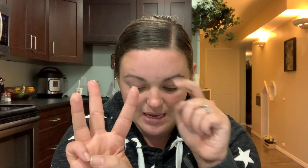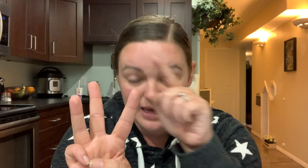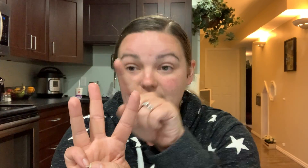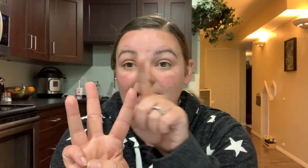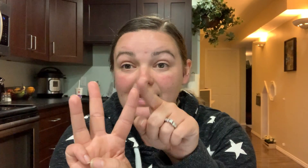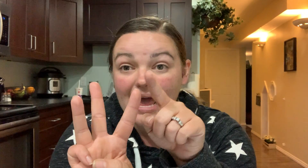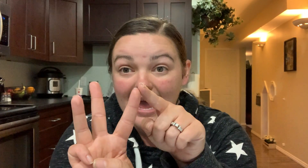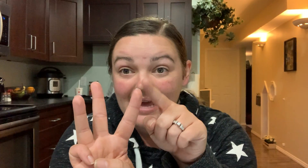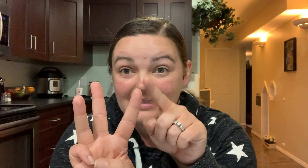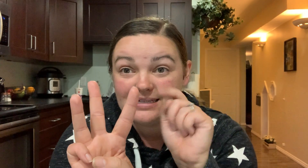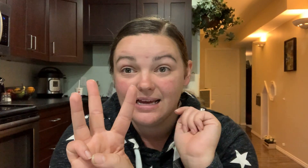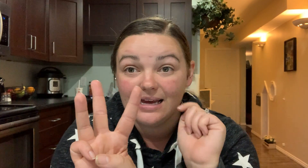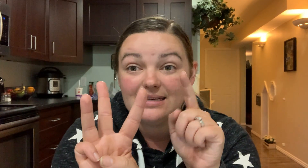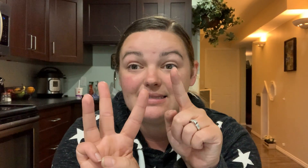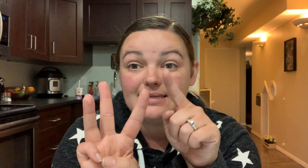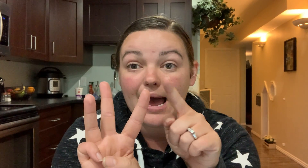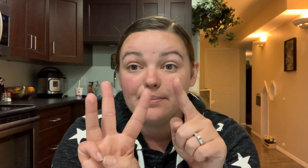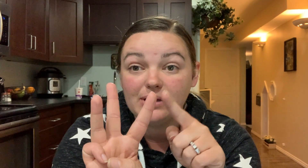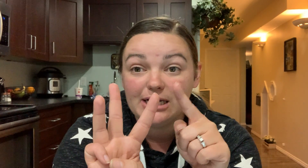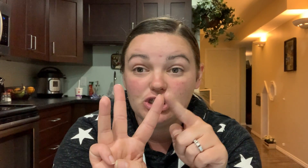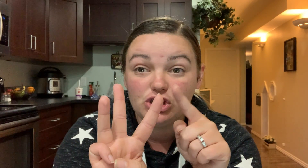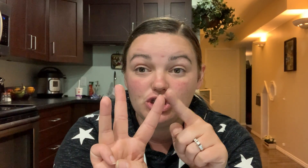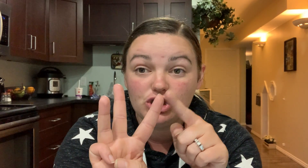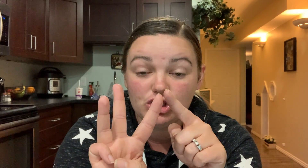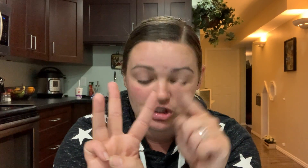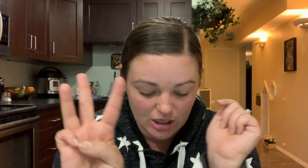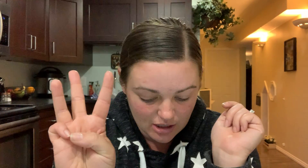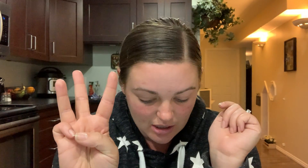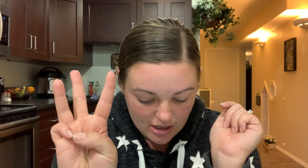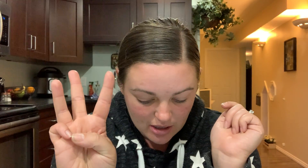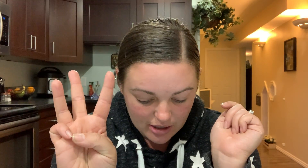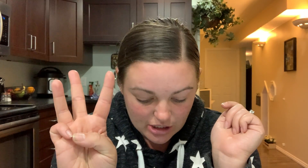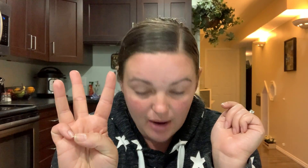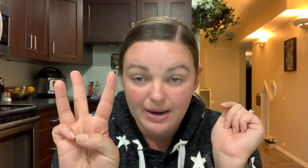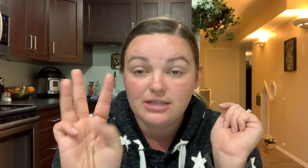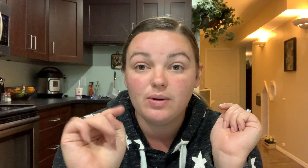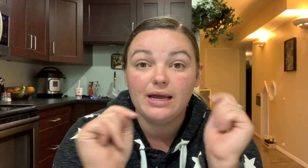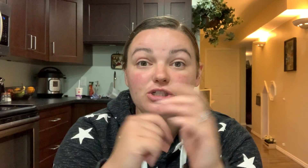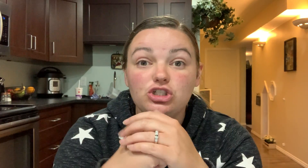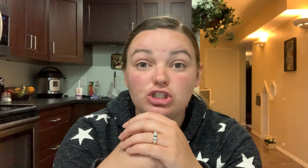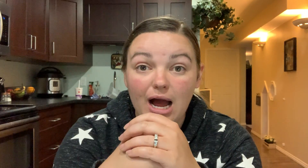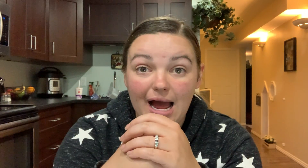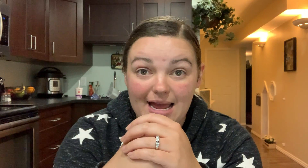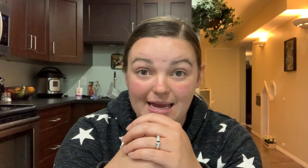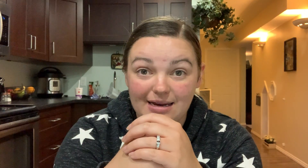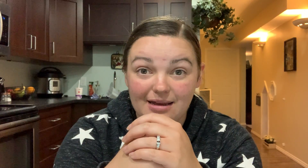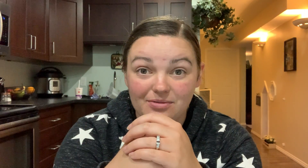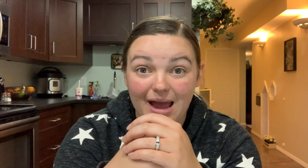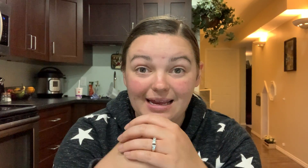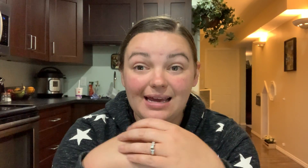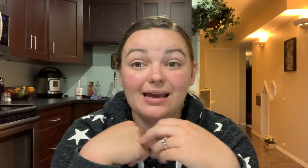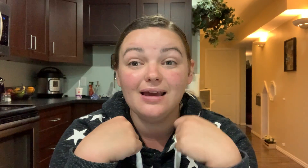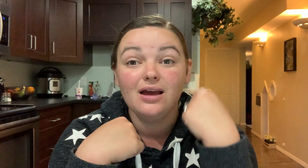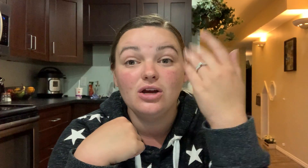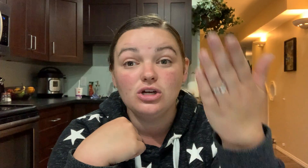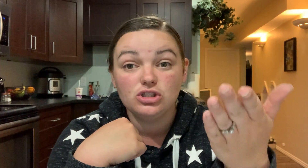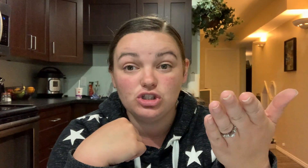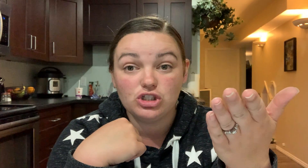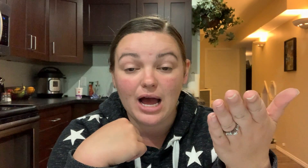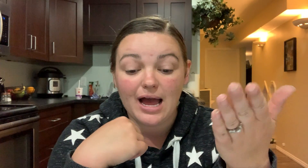it's at the end it's the good job next one is shine ready shine